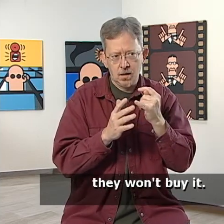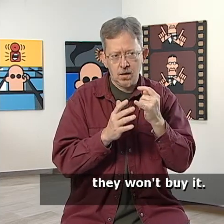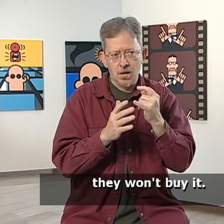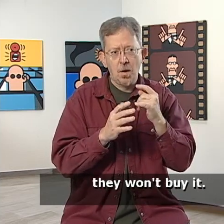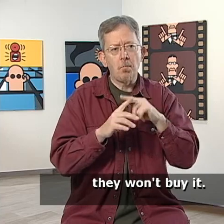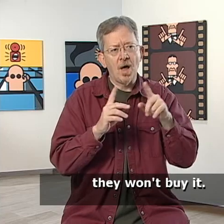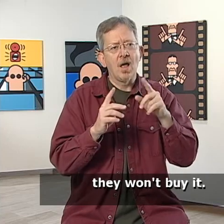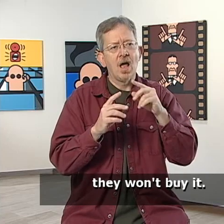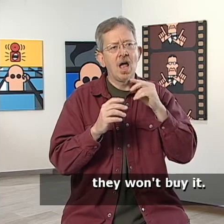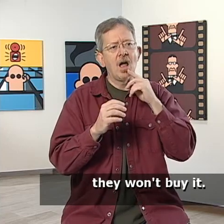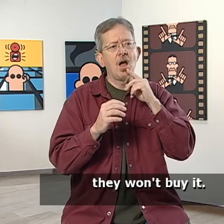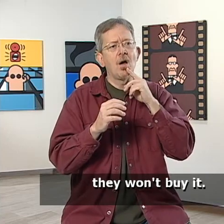they won't buy it.